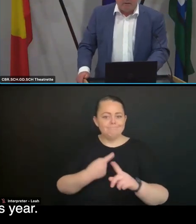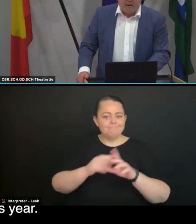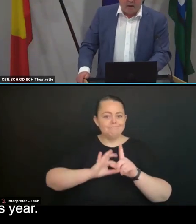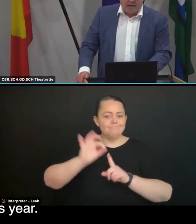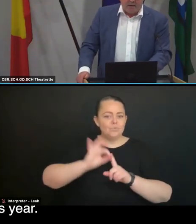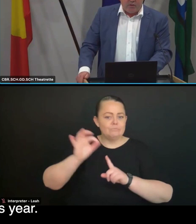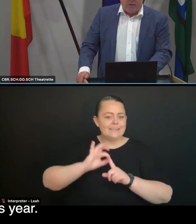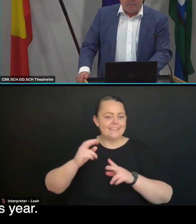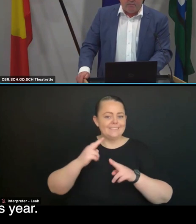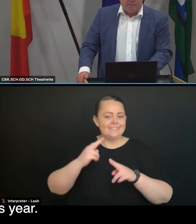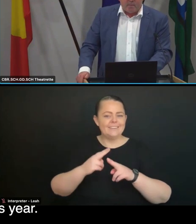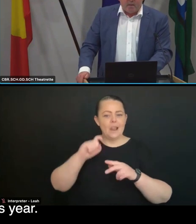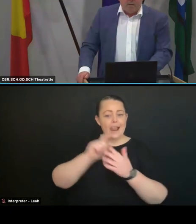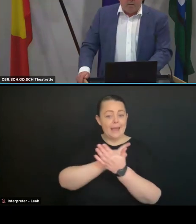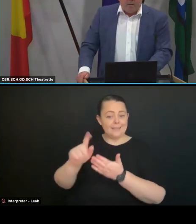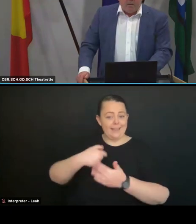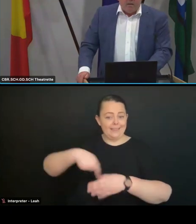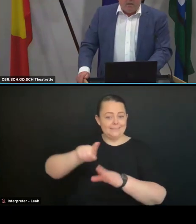to the government late this year.